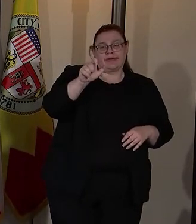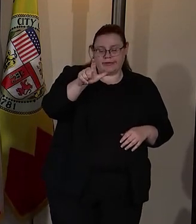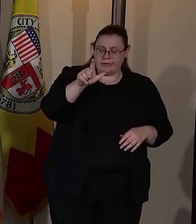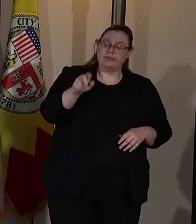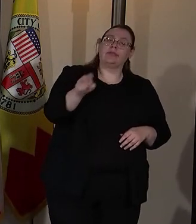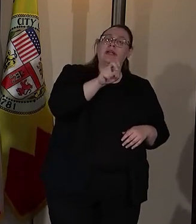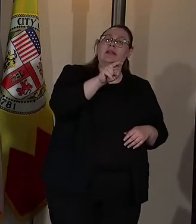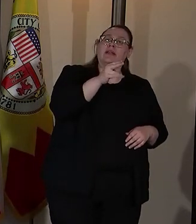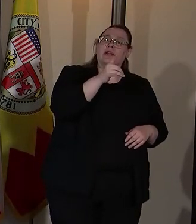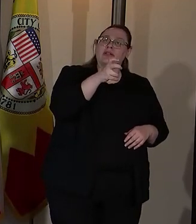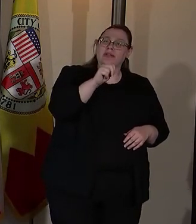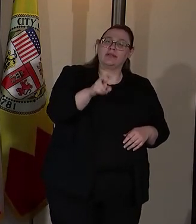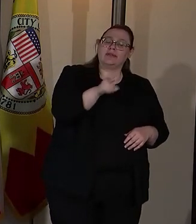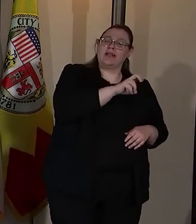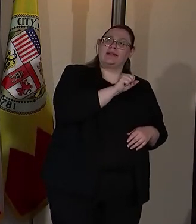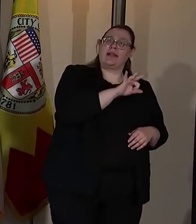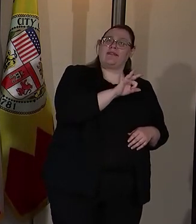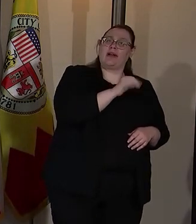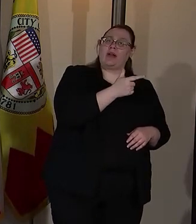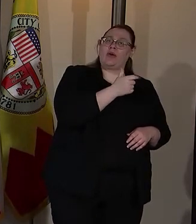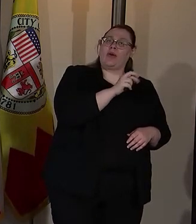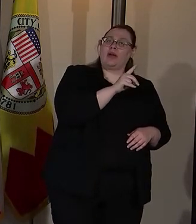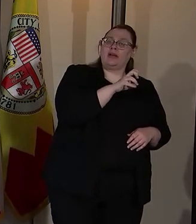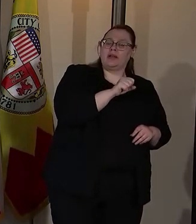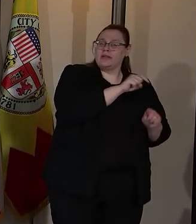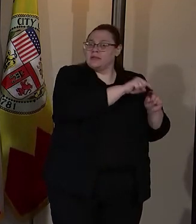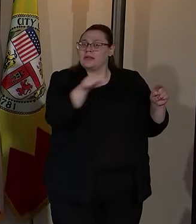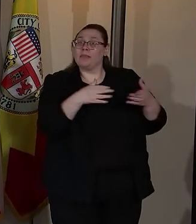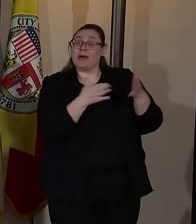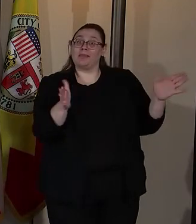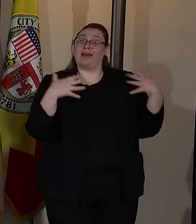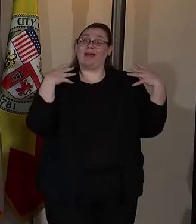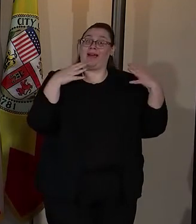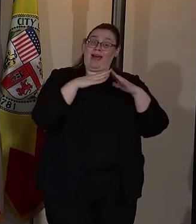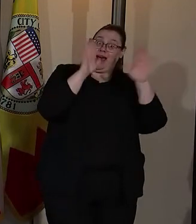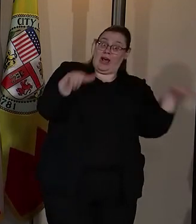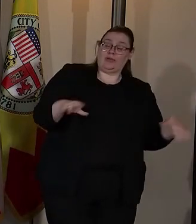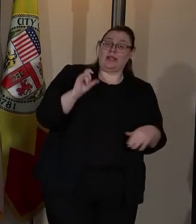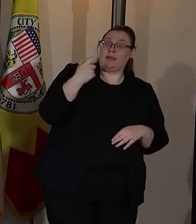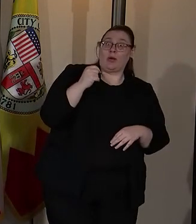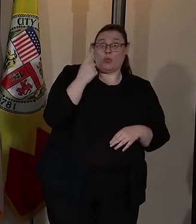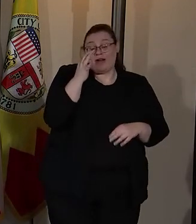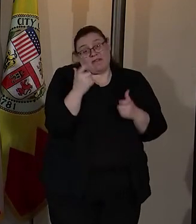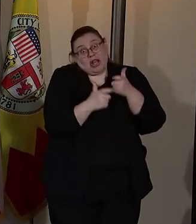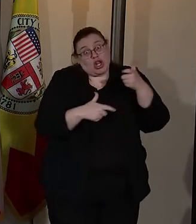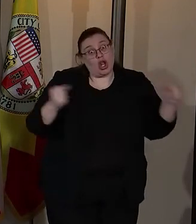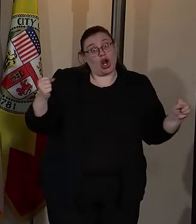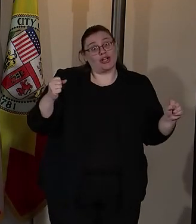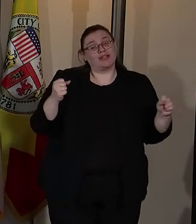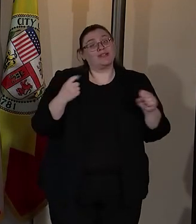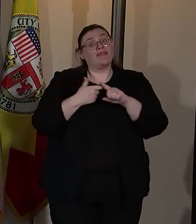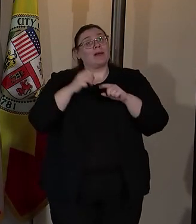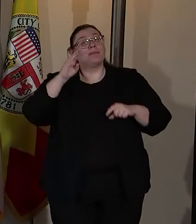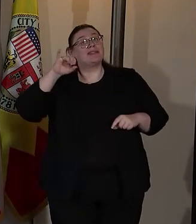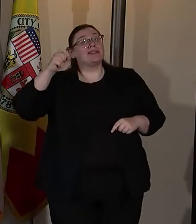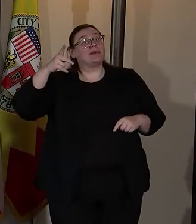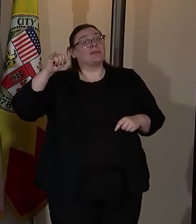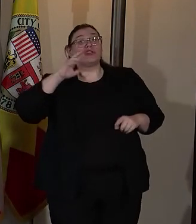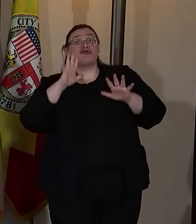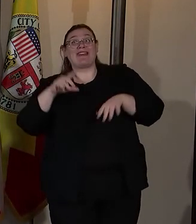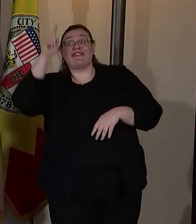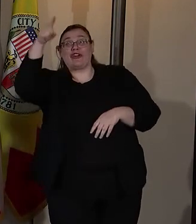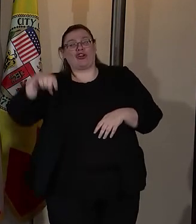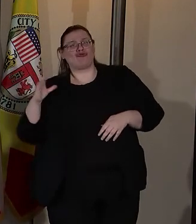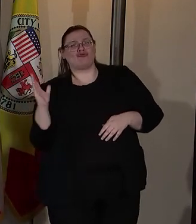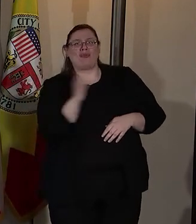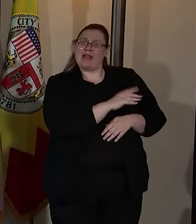San Fernando Gardens, public housing developments some of the largest, in fact one of them is the largest west of the Mississippi, to begin saying we